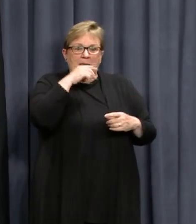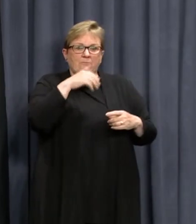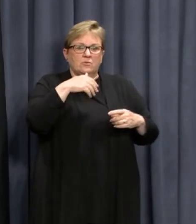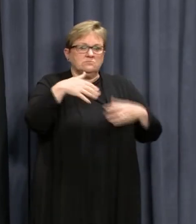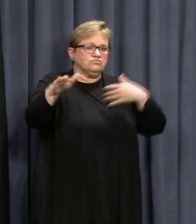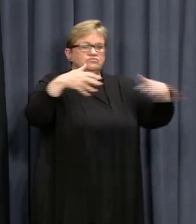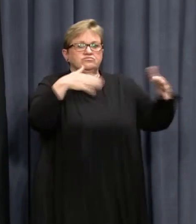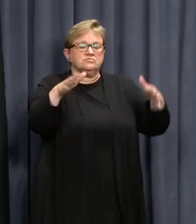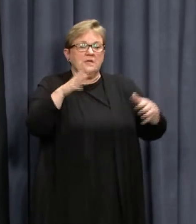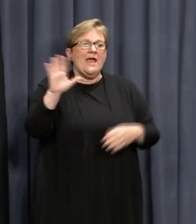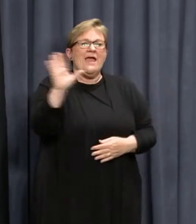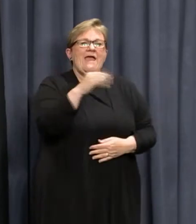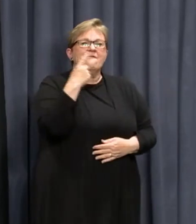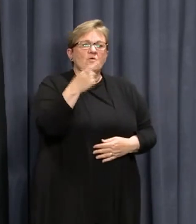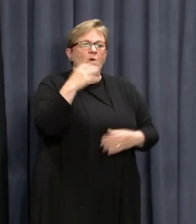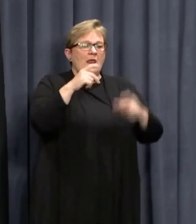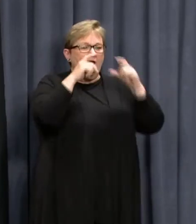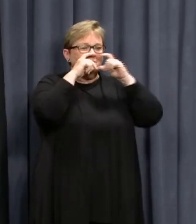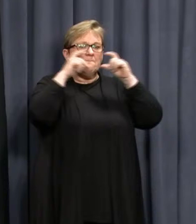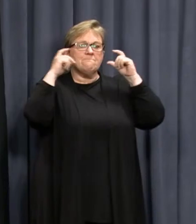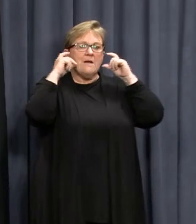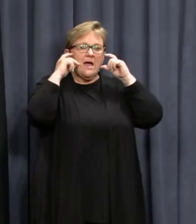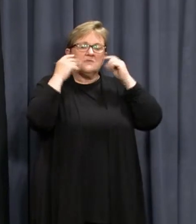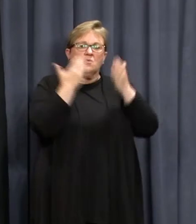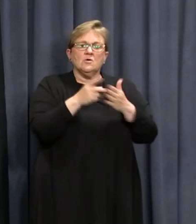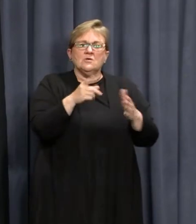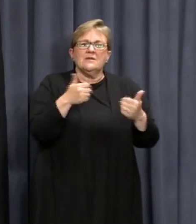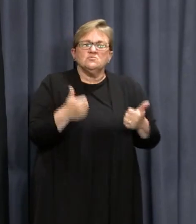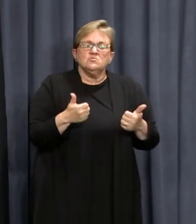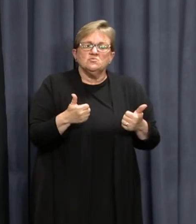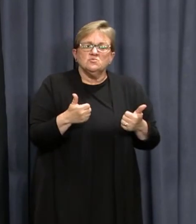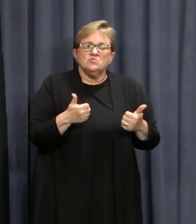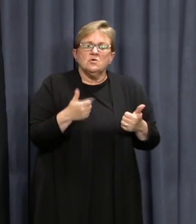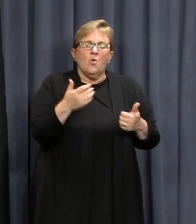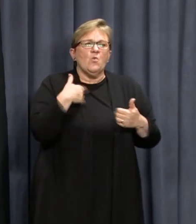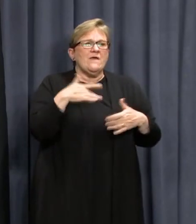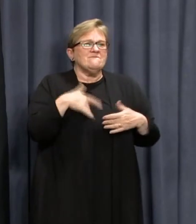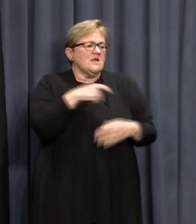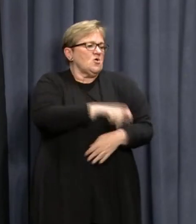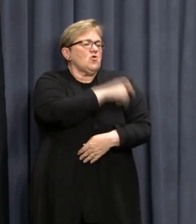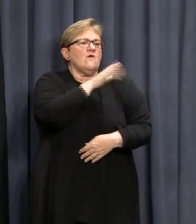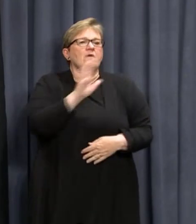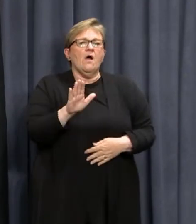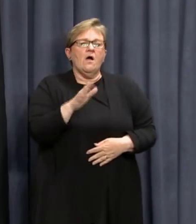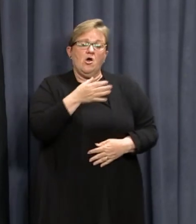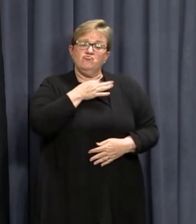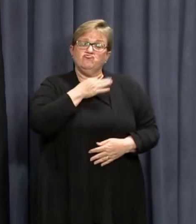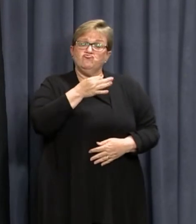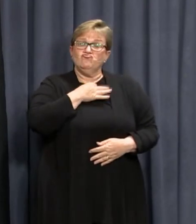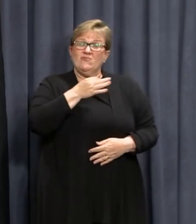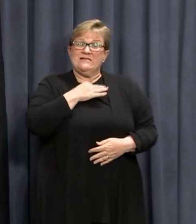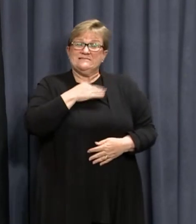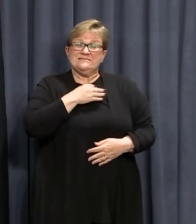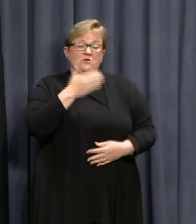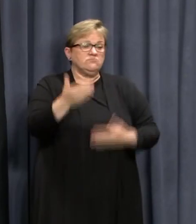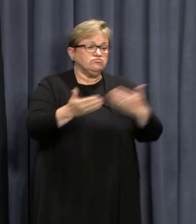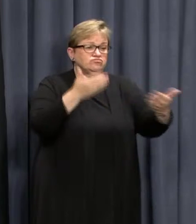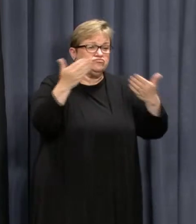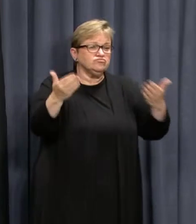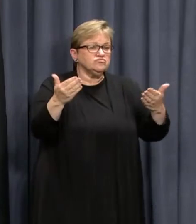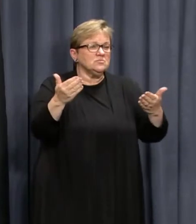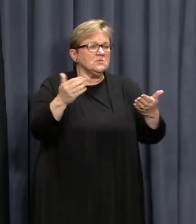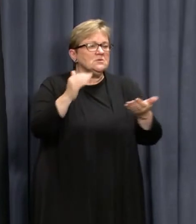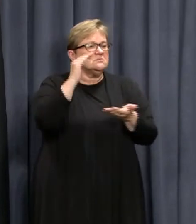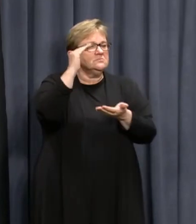and the fact everyone has been wearing masks. That gives us some confidence that the risk of transmission is